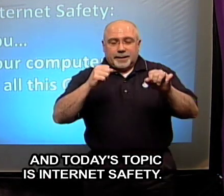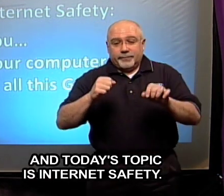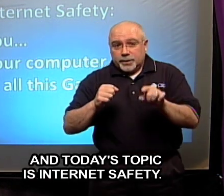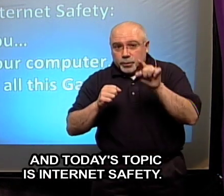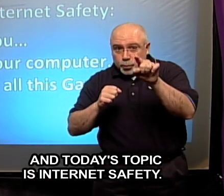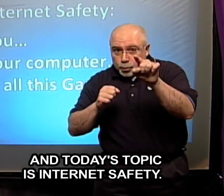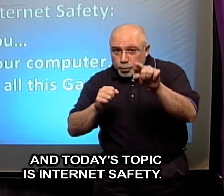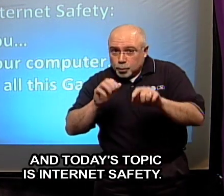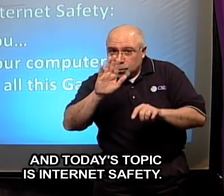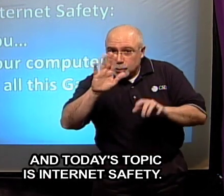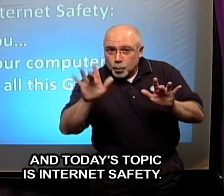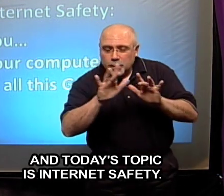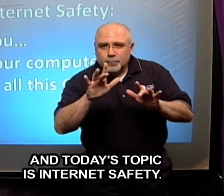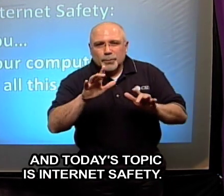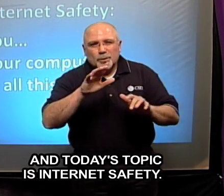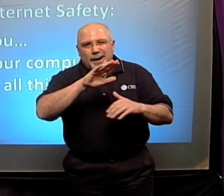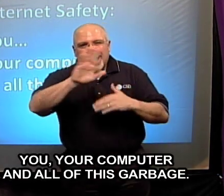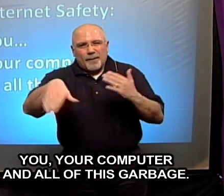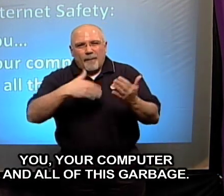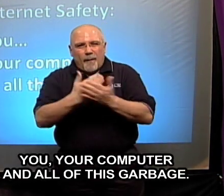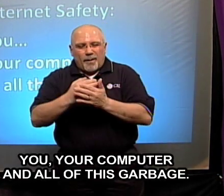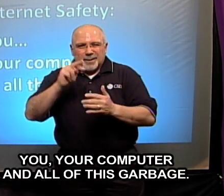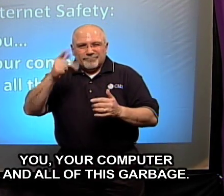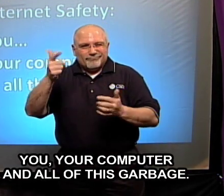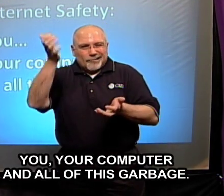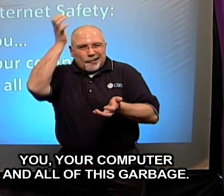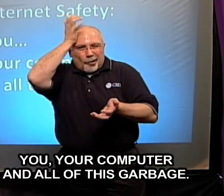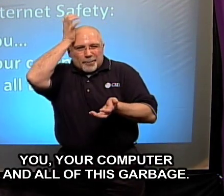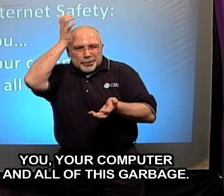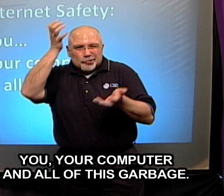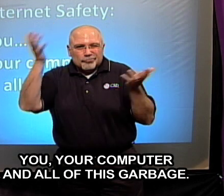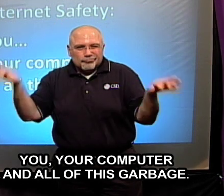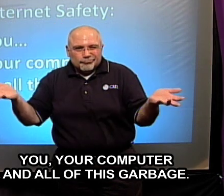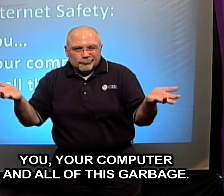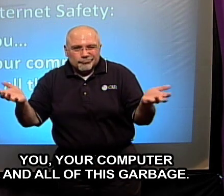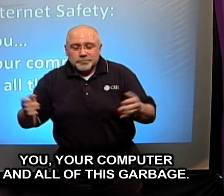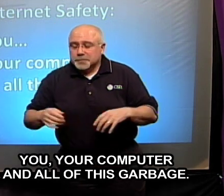is internet safety you your computer and all this garbage